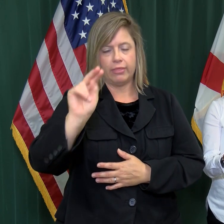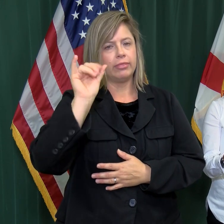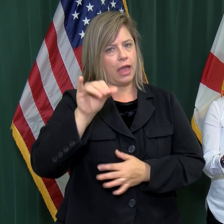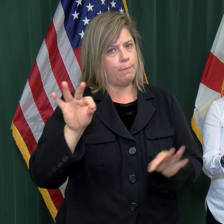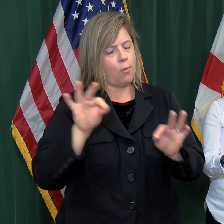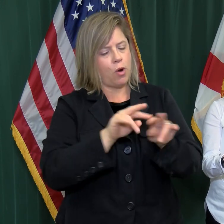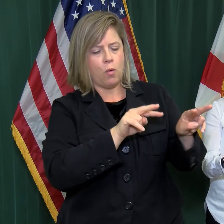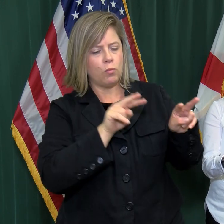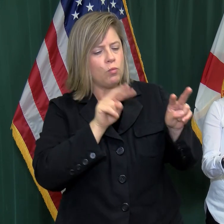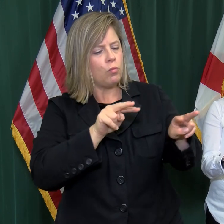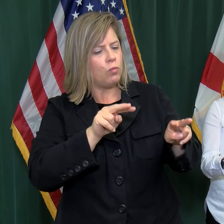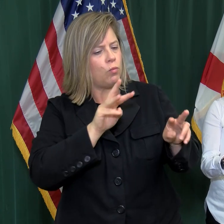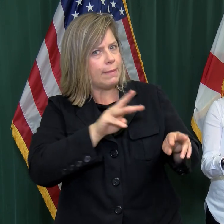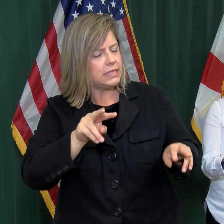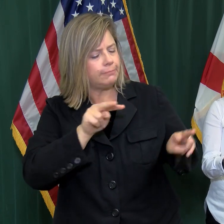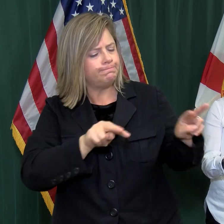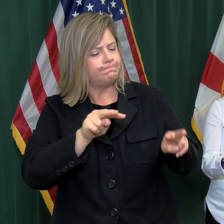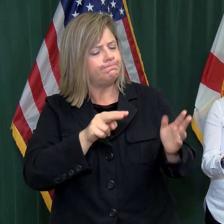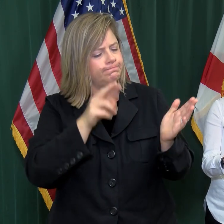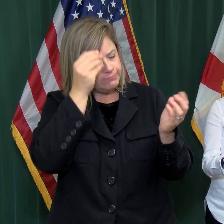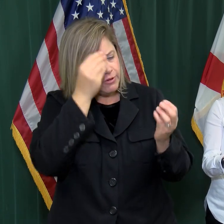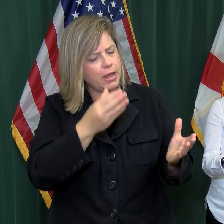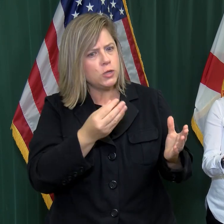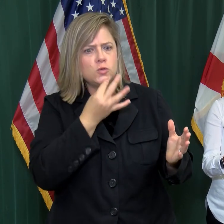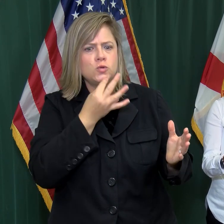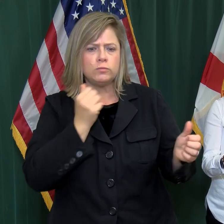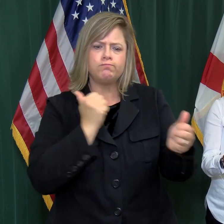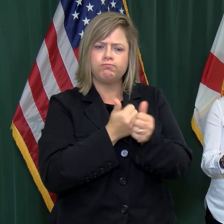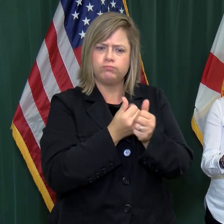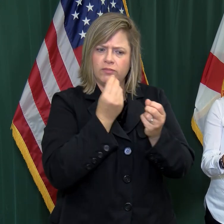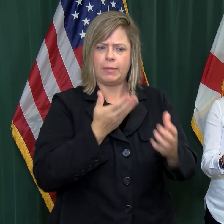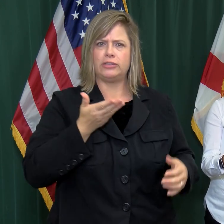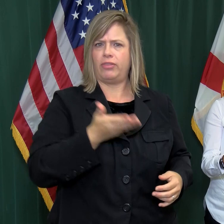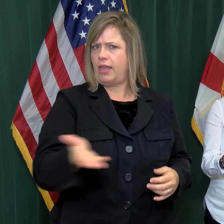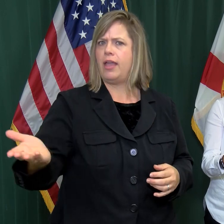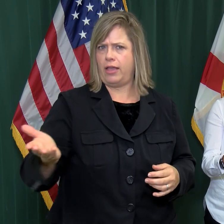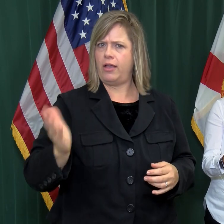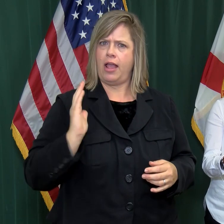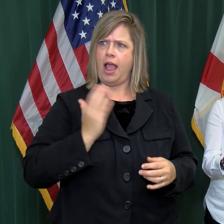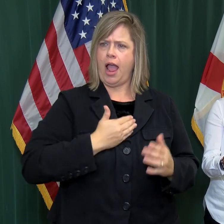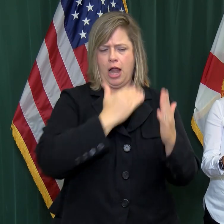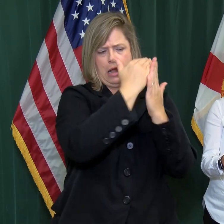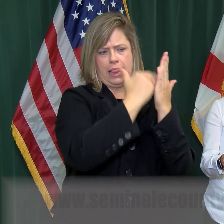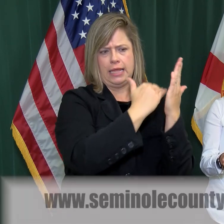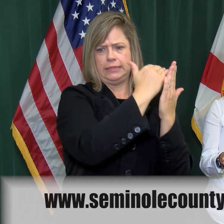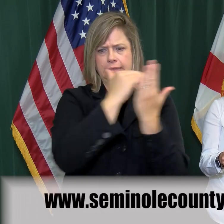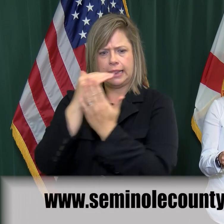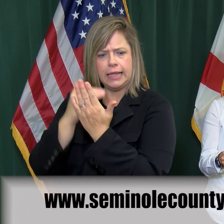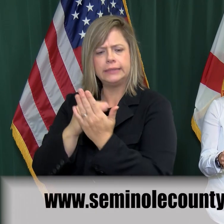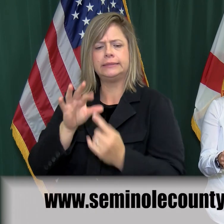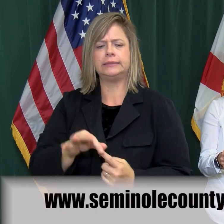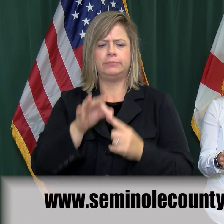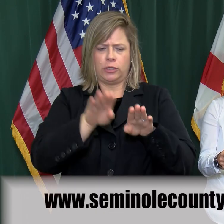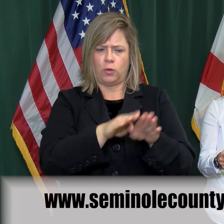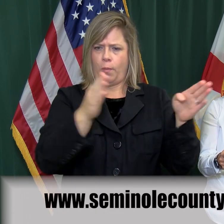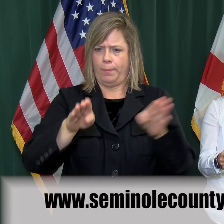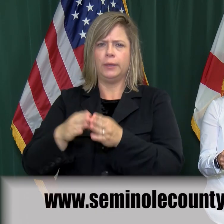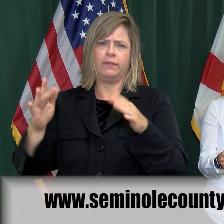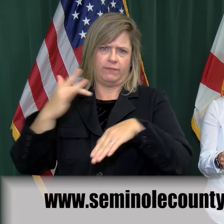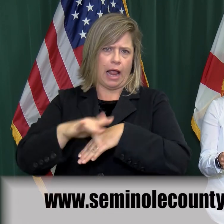slash Dorian. find the most updated list of our Seminole County shelters that are open.